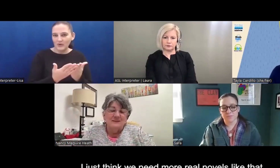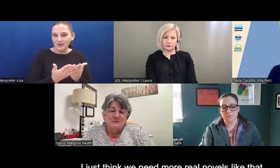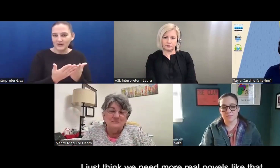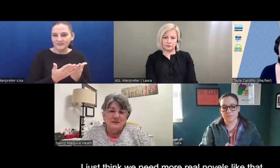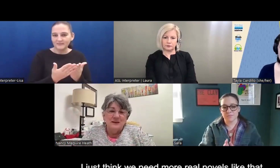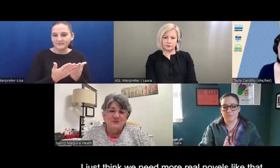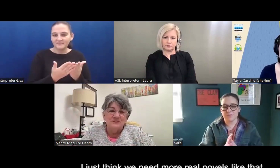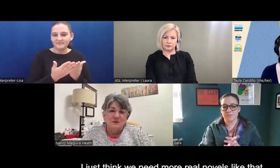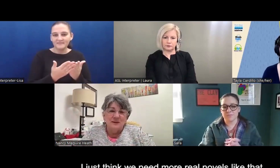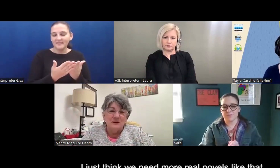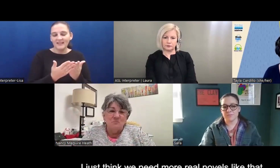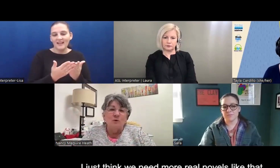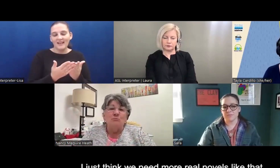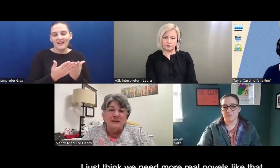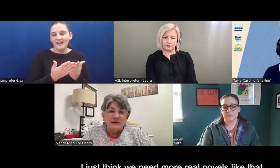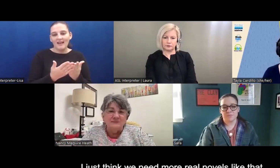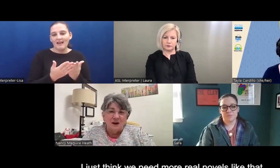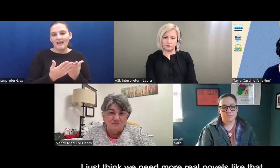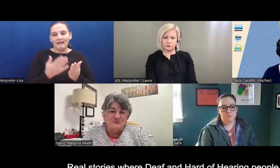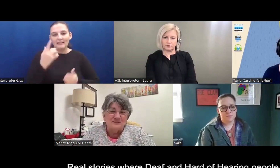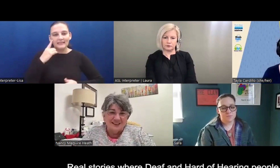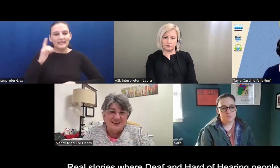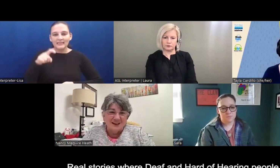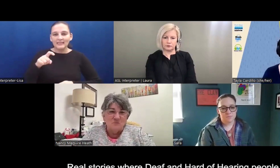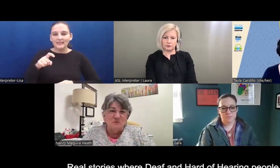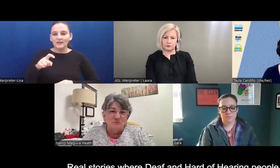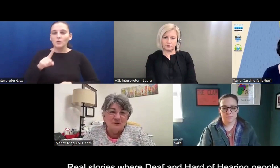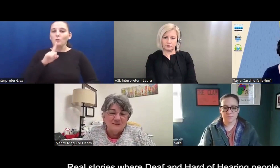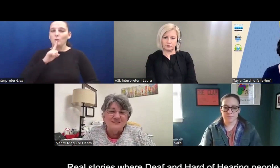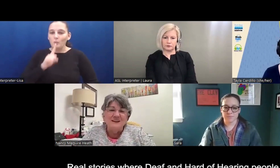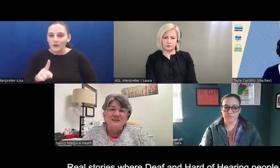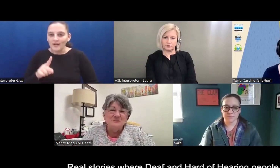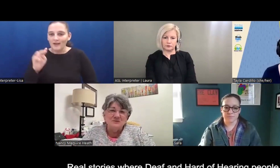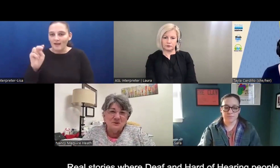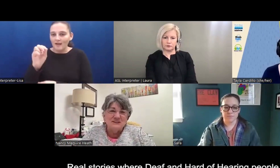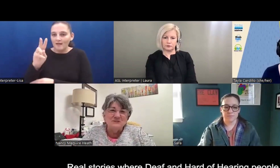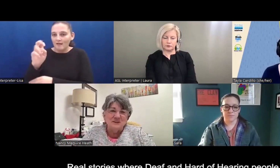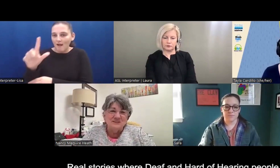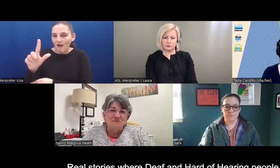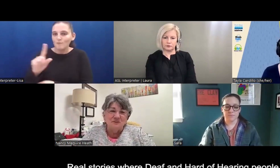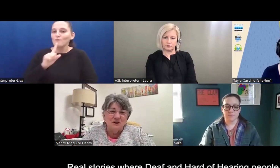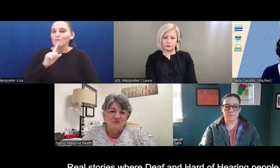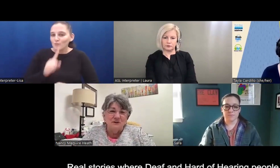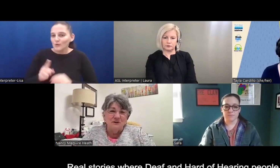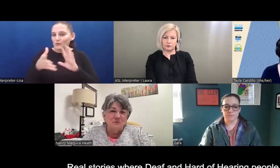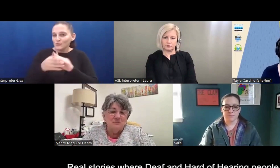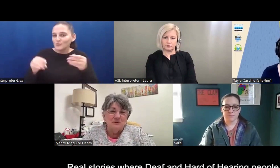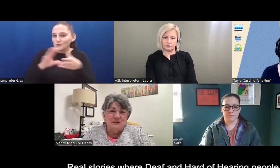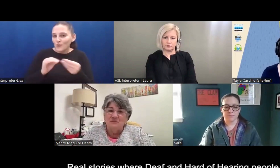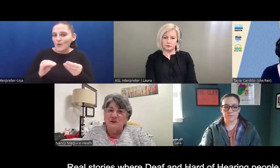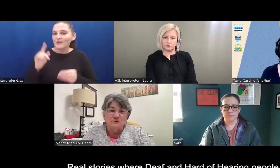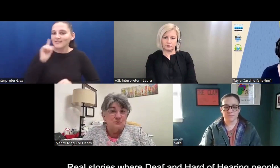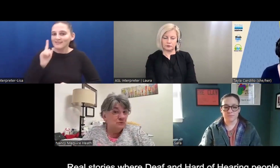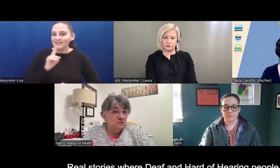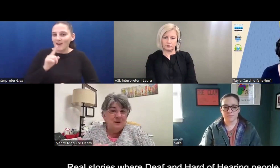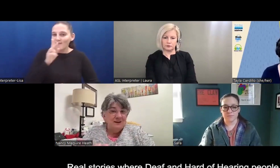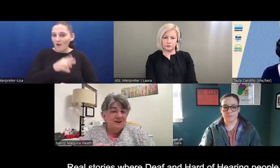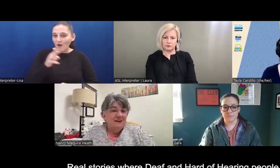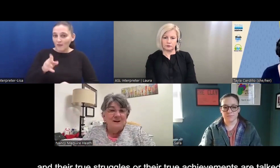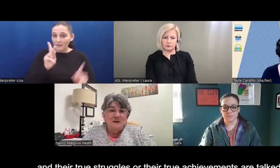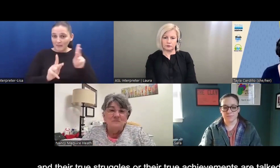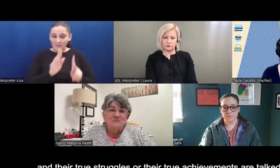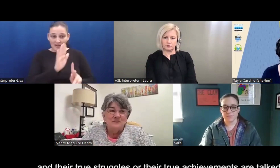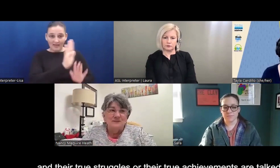And I just think we need more real novels like that, more real stories where deaf and hard of hearing people and their true